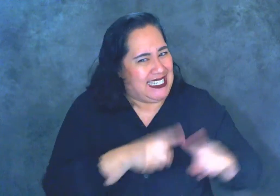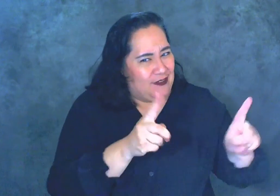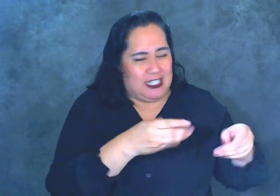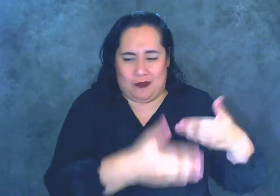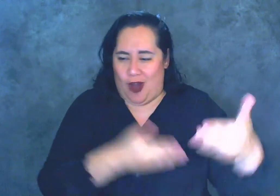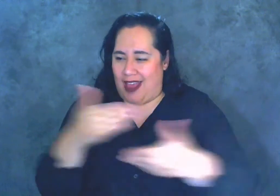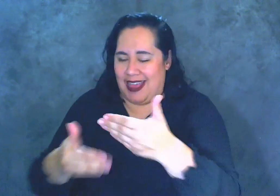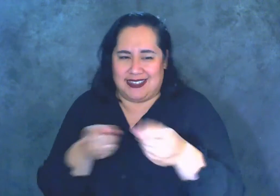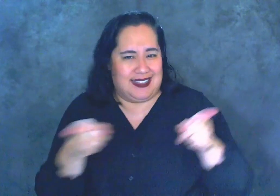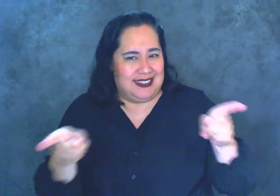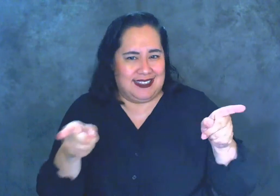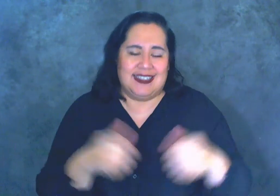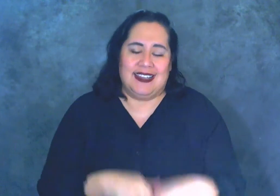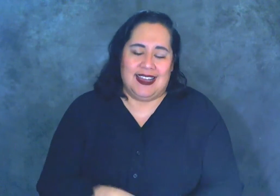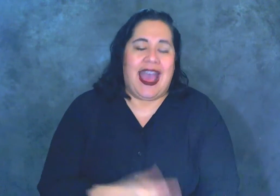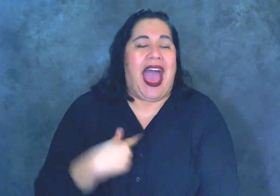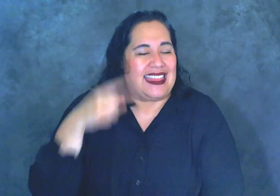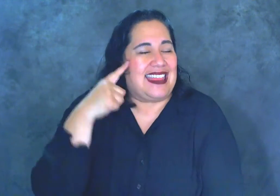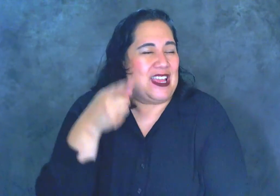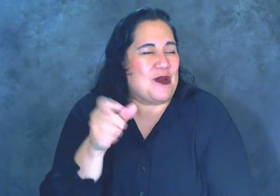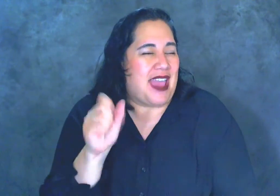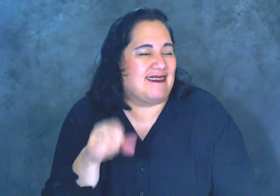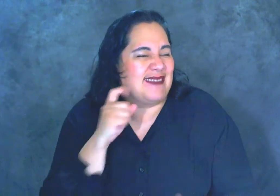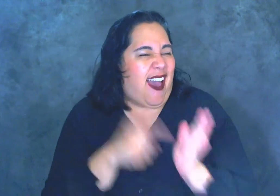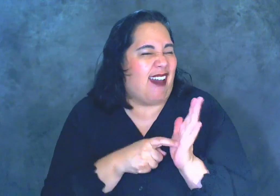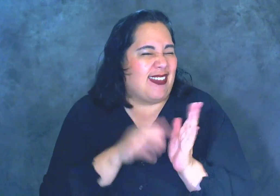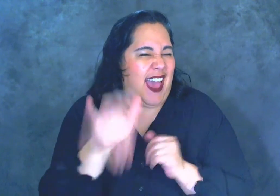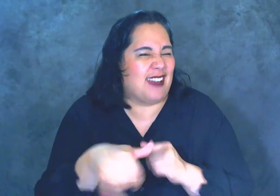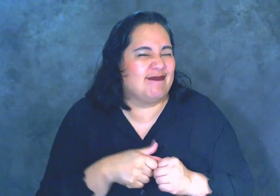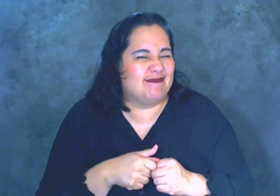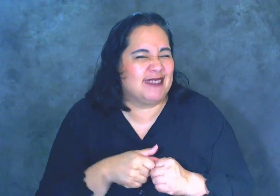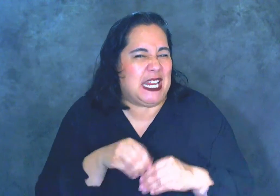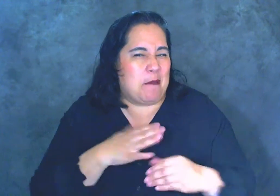and I think you can tell that in my sign production.